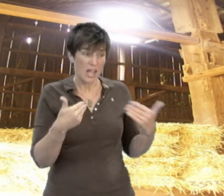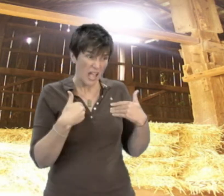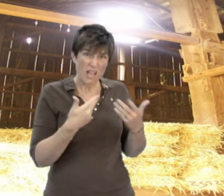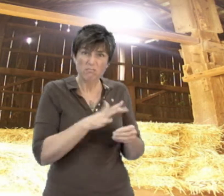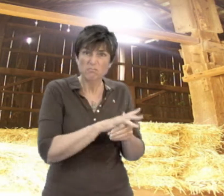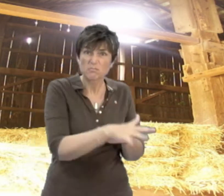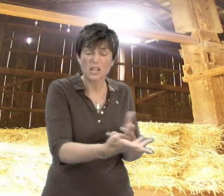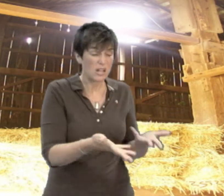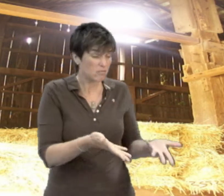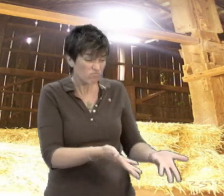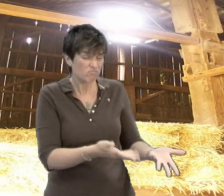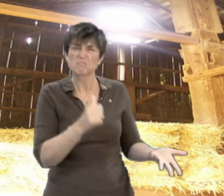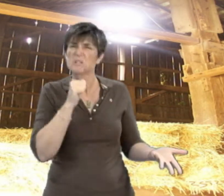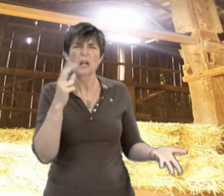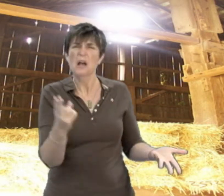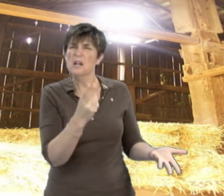If you have more than you need